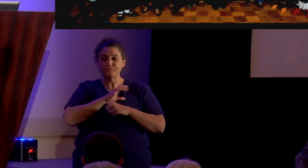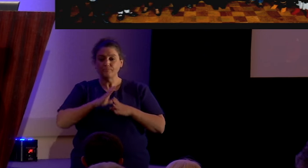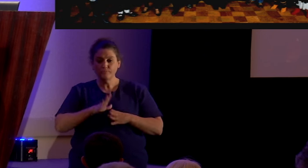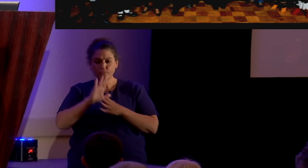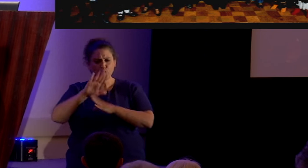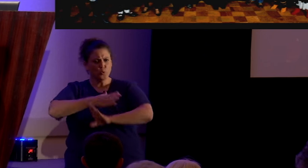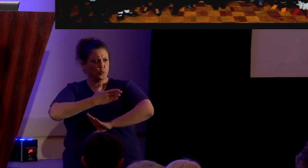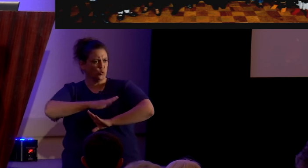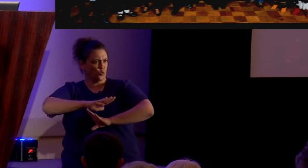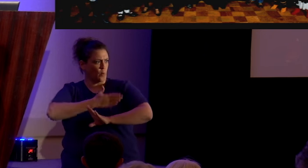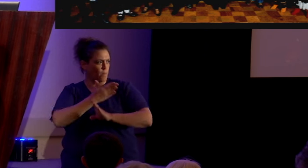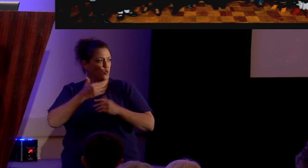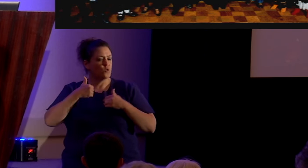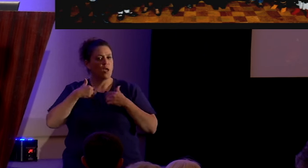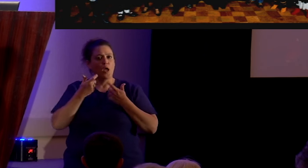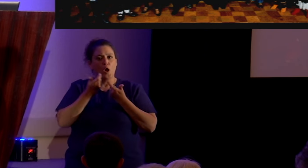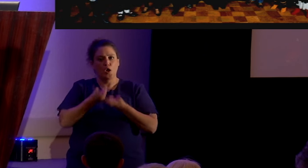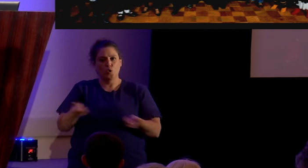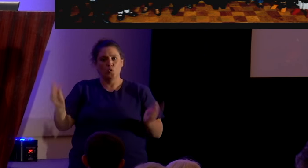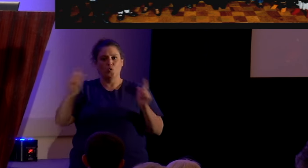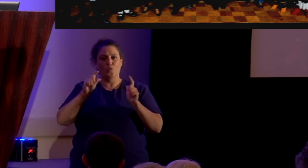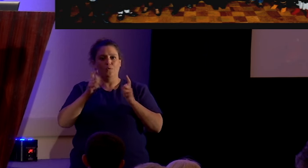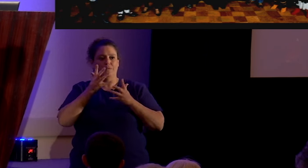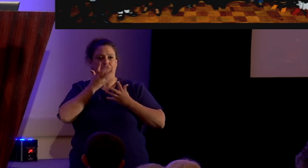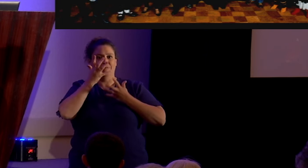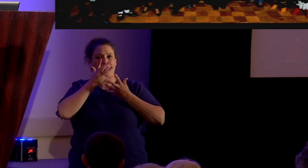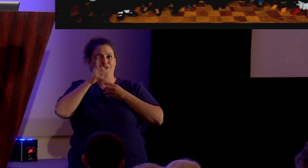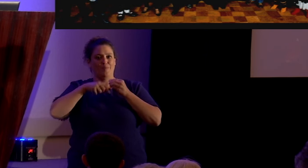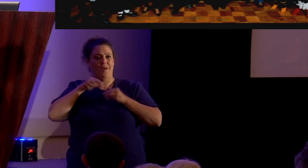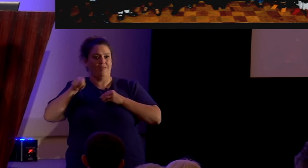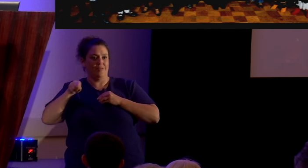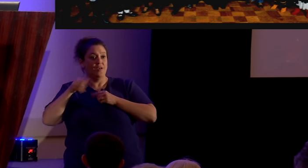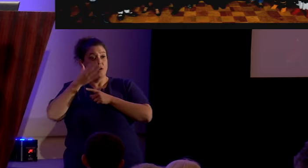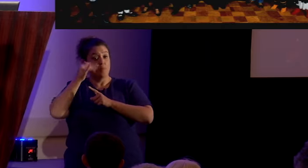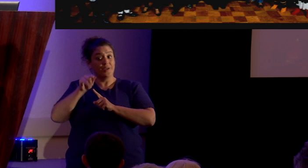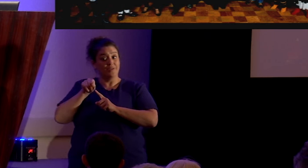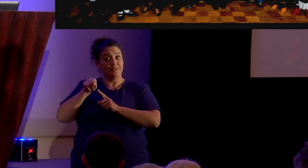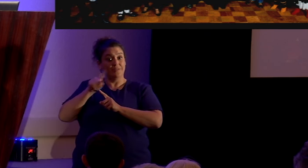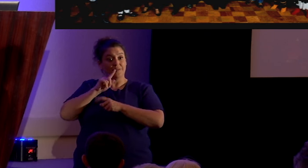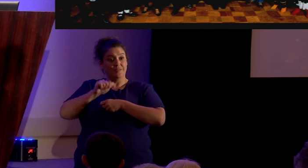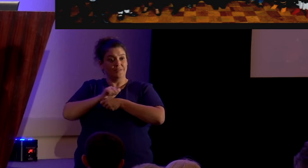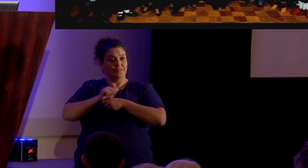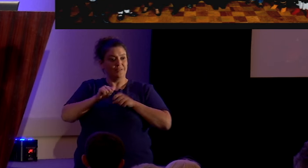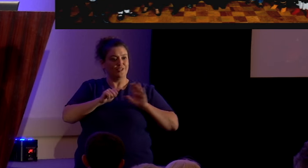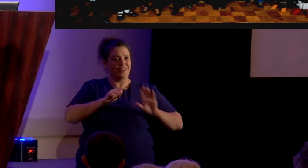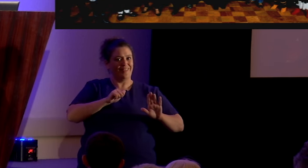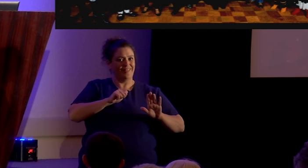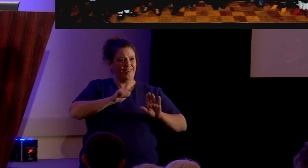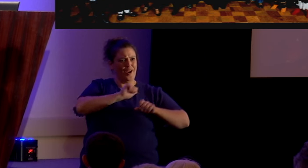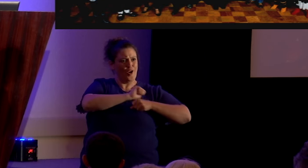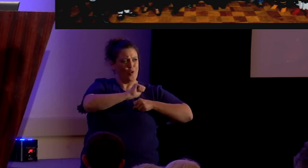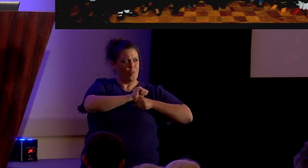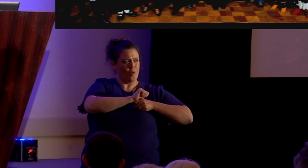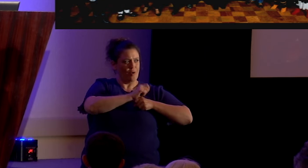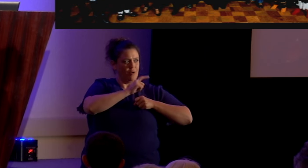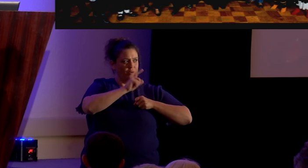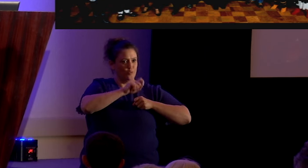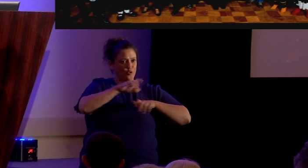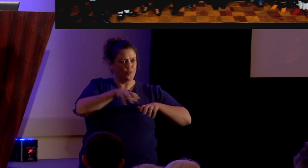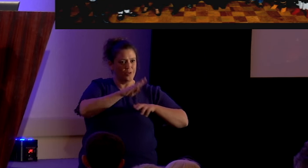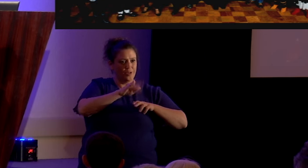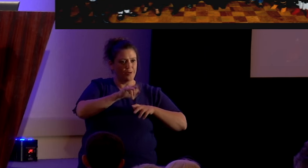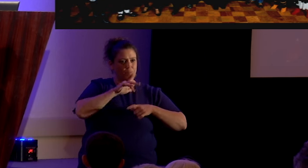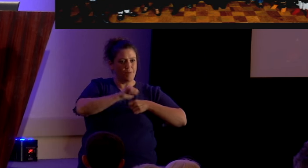had a huge red face over all of this because this essentially is missions work that's supposed to be done by